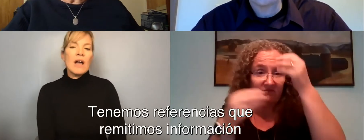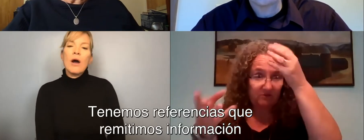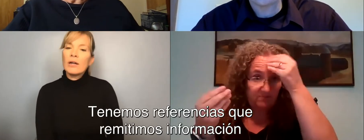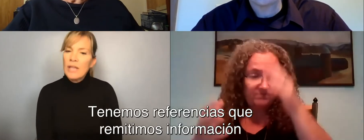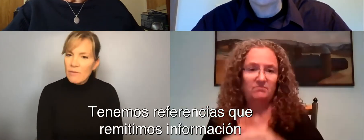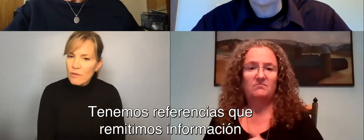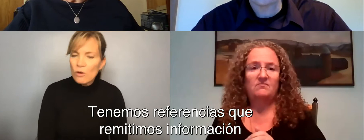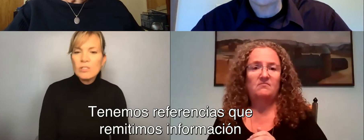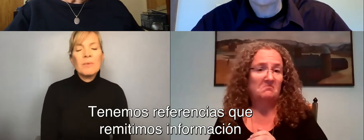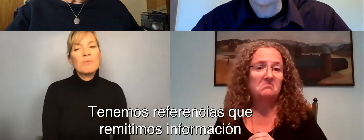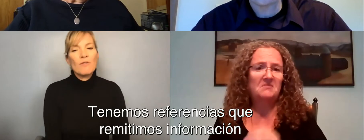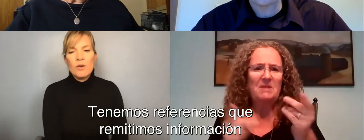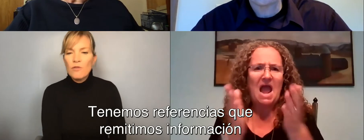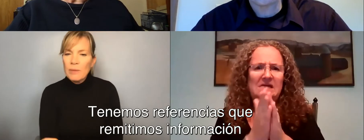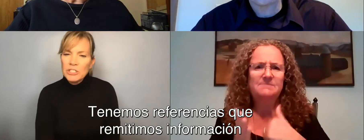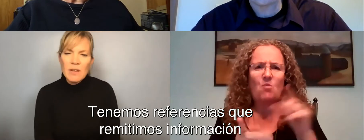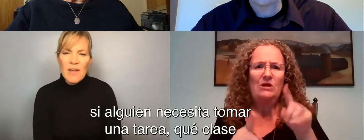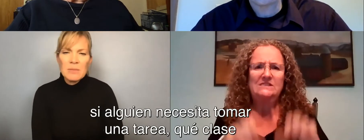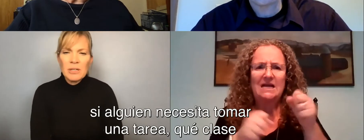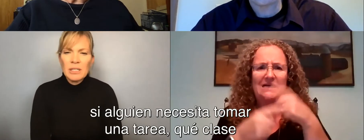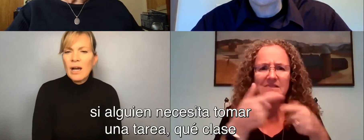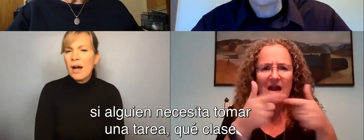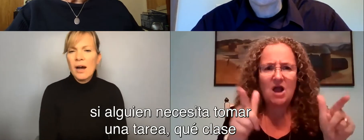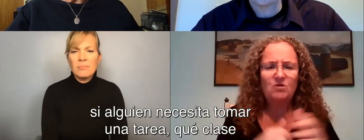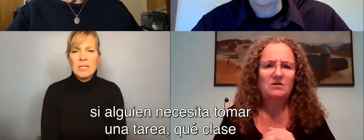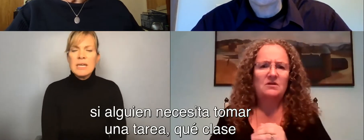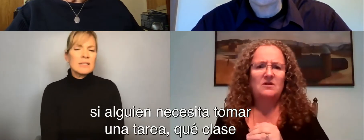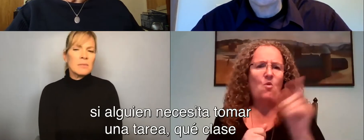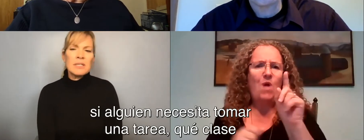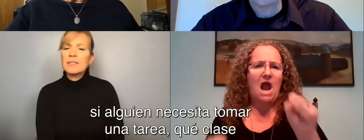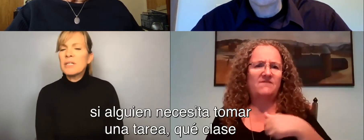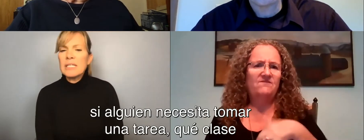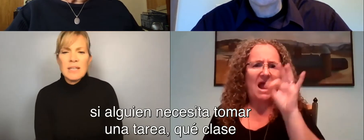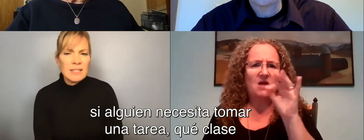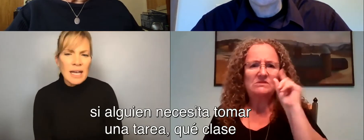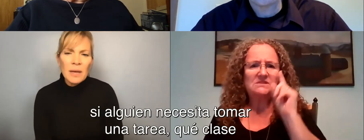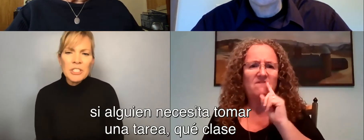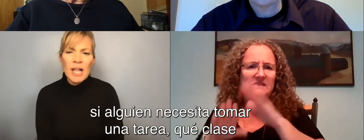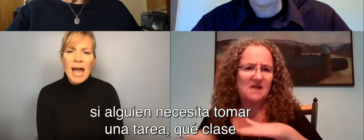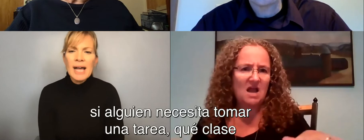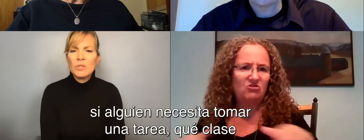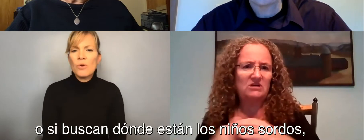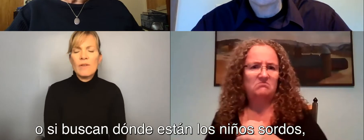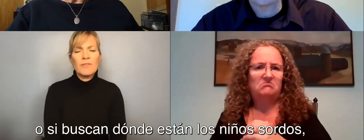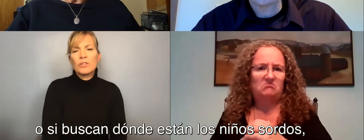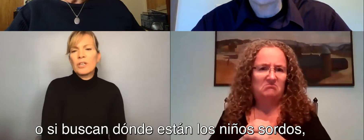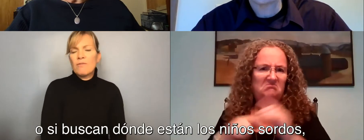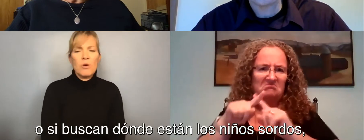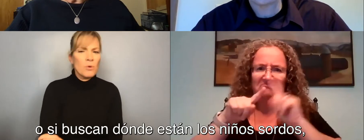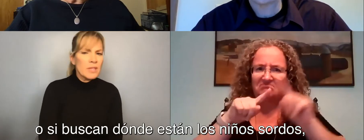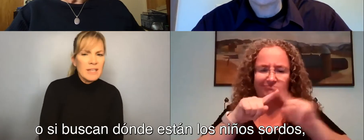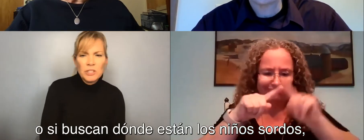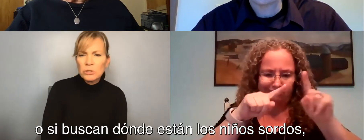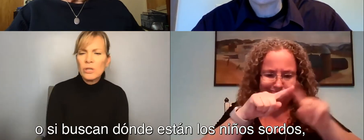We have referrals that we refer information if somebody needs to take a sign language class or if they're looking